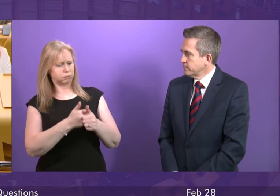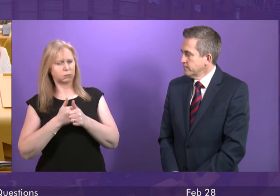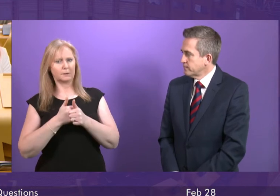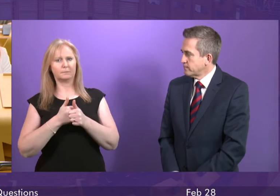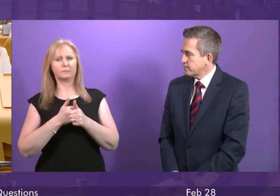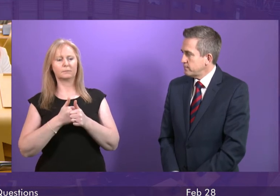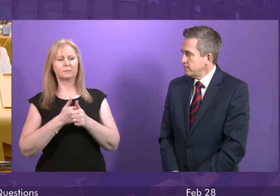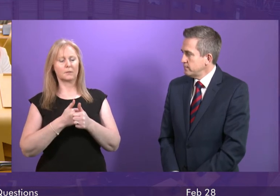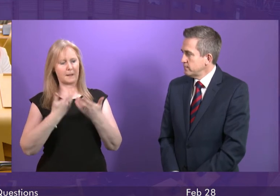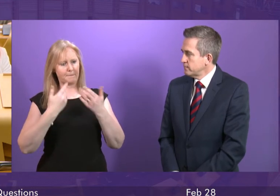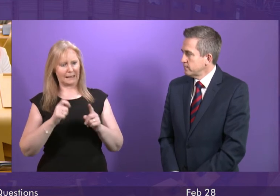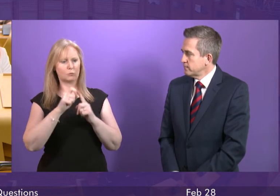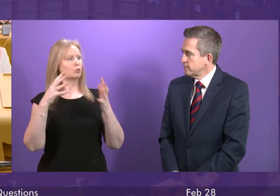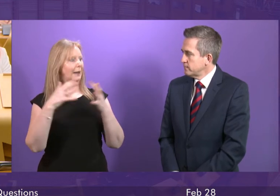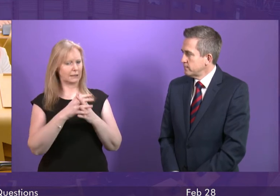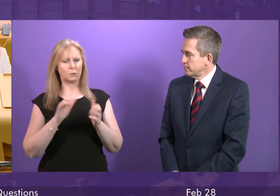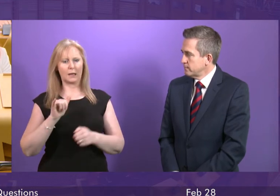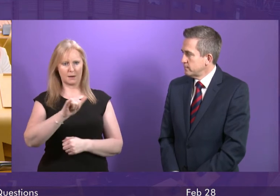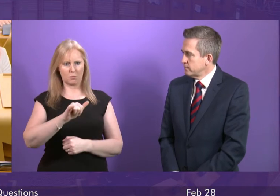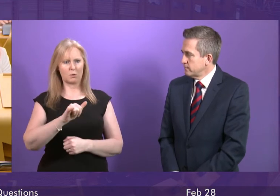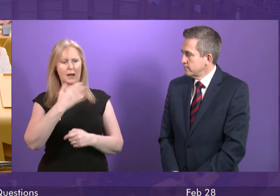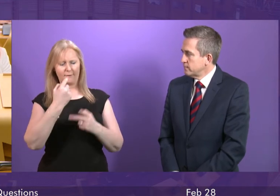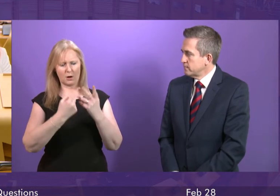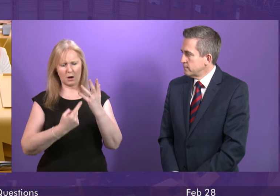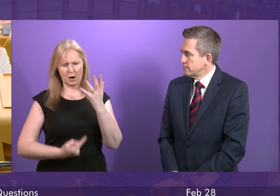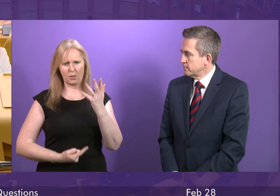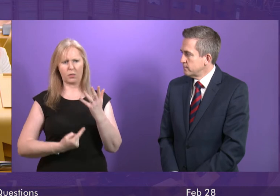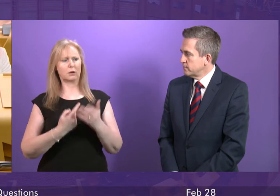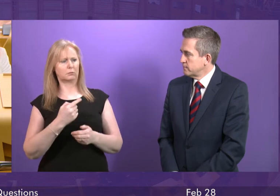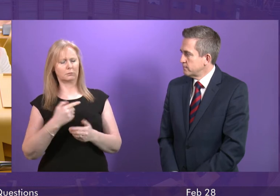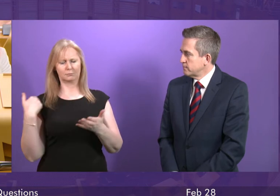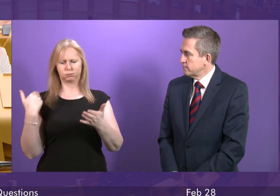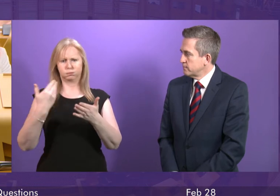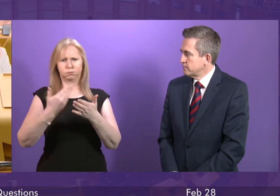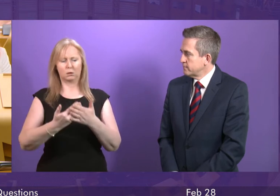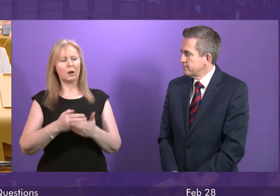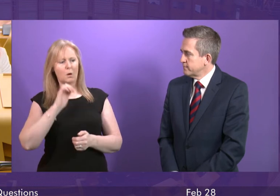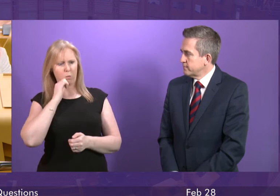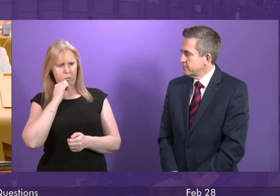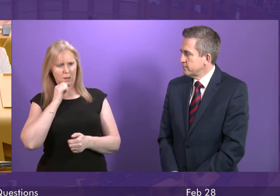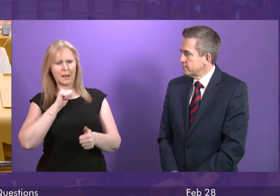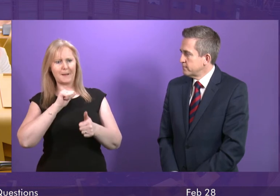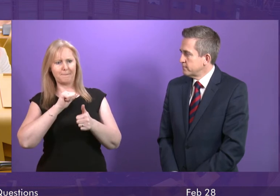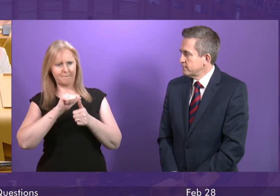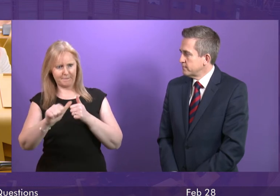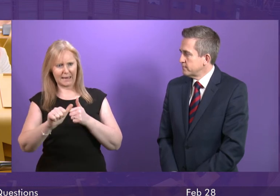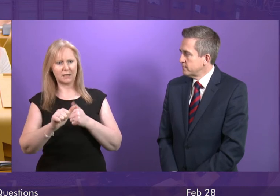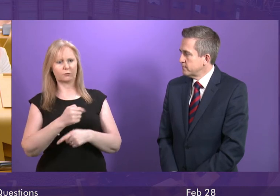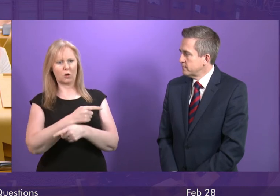at Presswick, as we have done in a range of other cases, we will always act in the best interest of workers and jobs across the